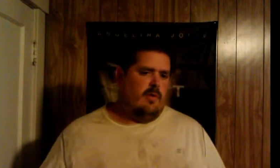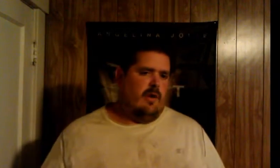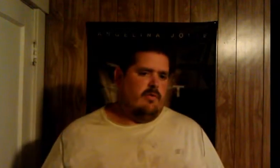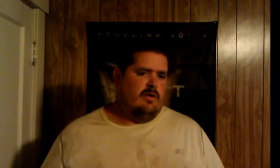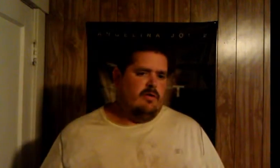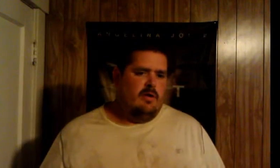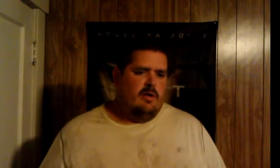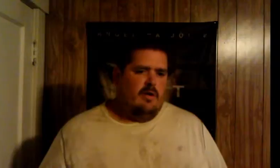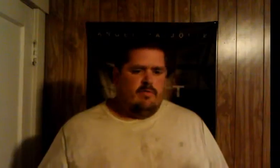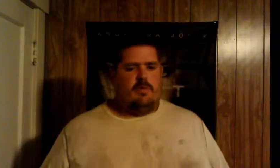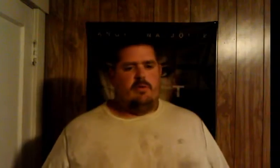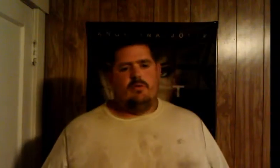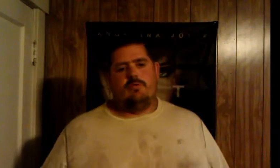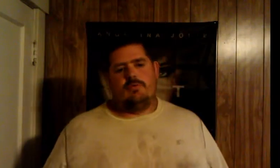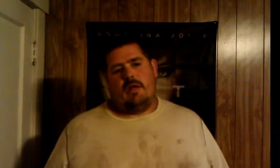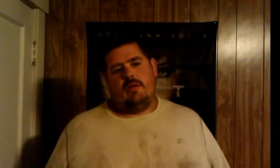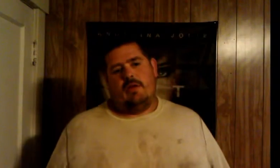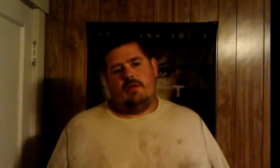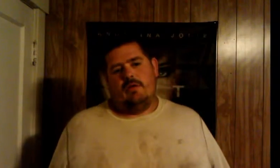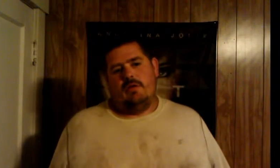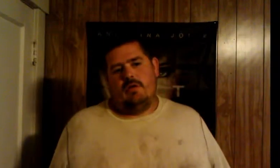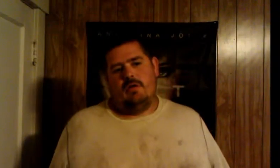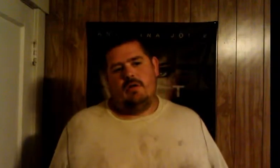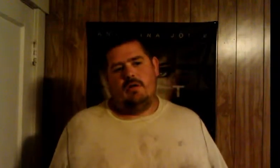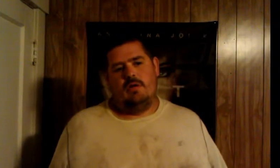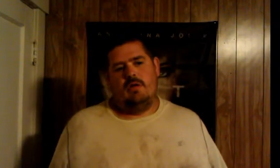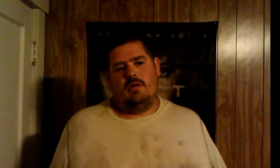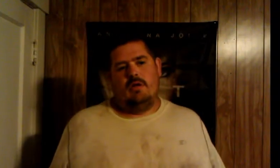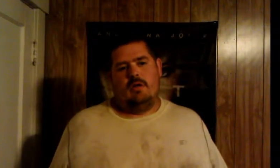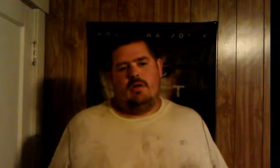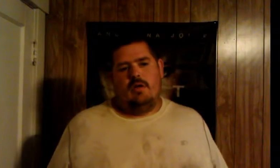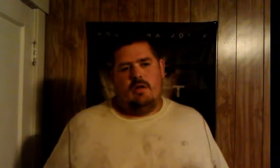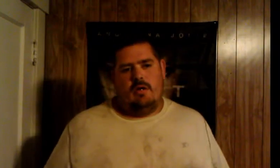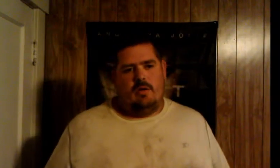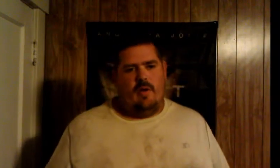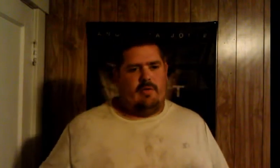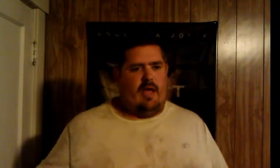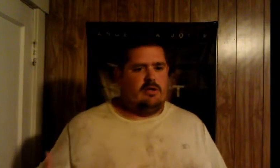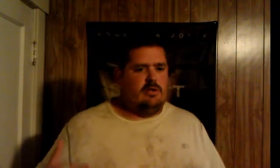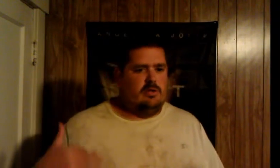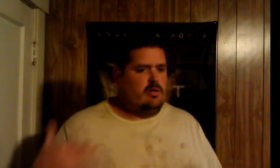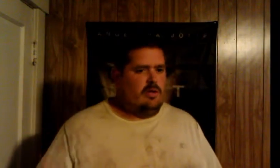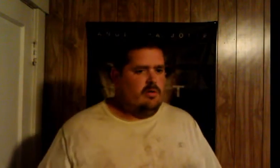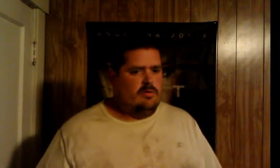it's gonna take a lot more than a damn video or whatever it is for me to lose respect in you